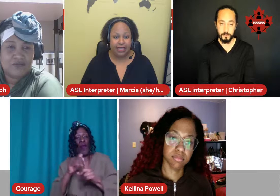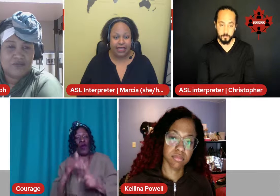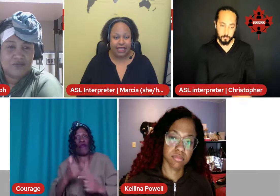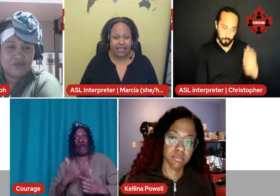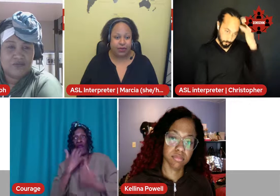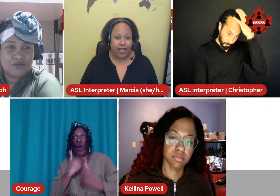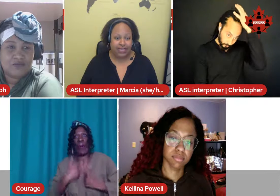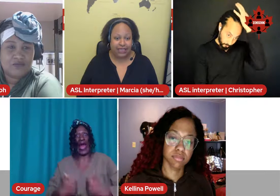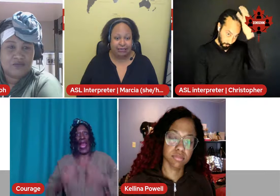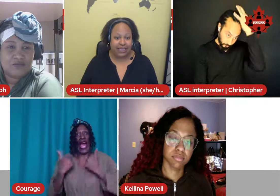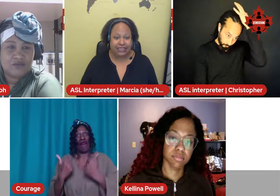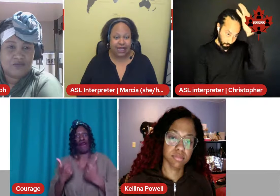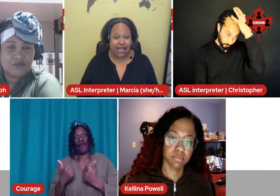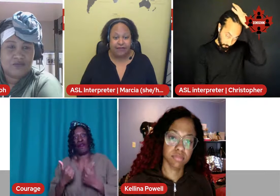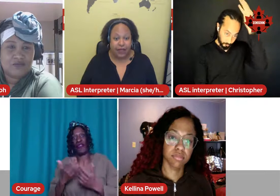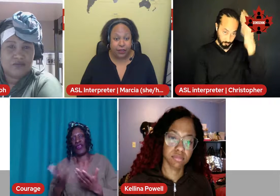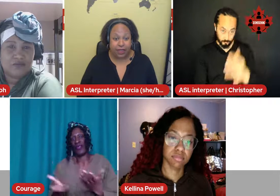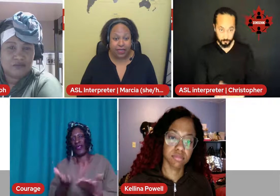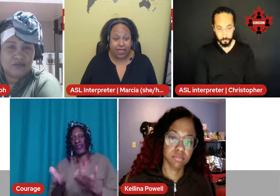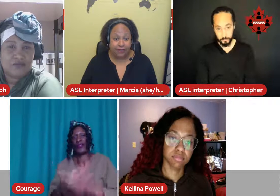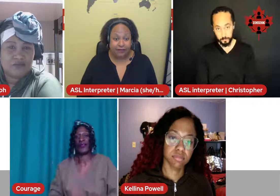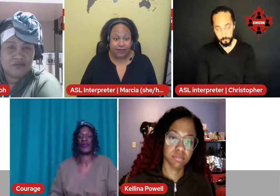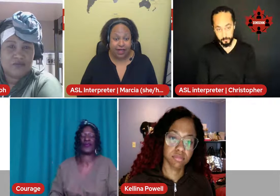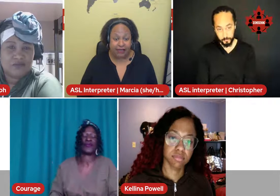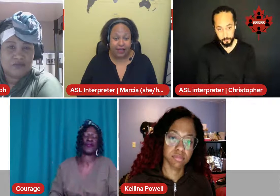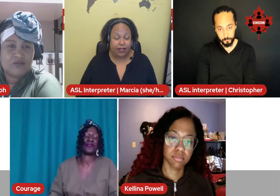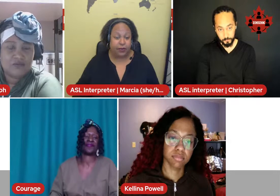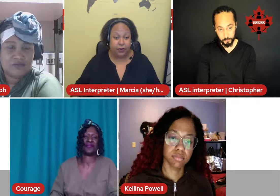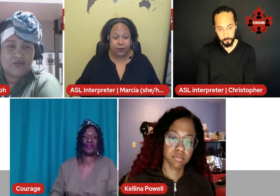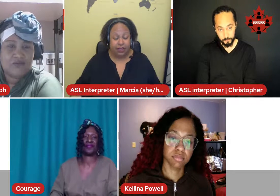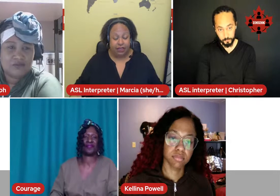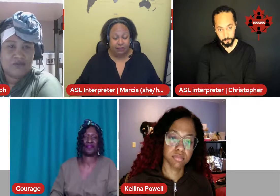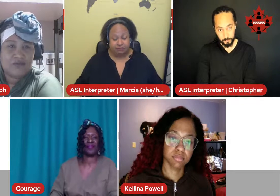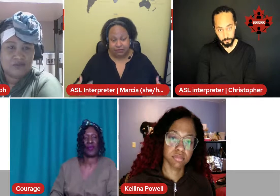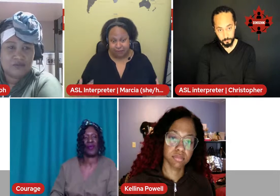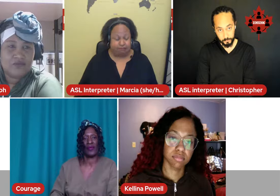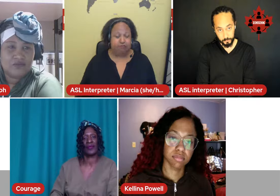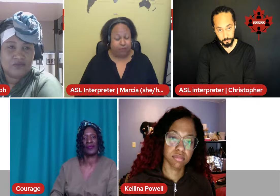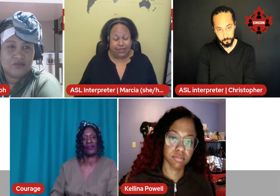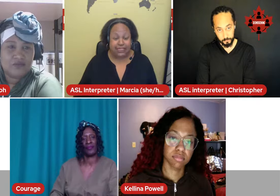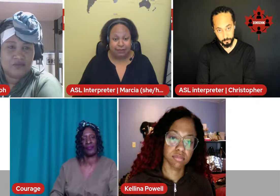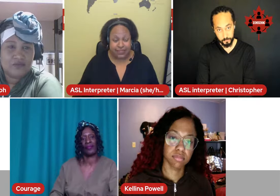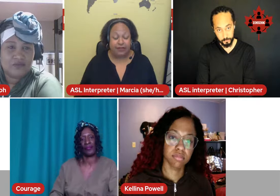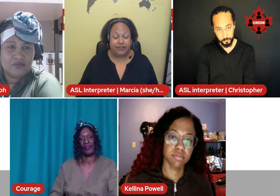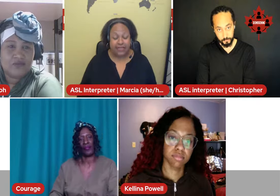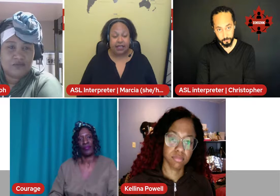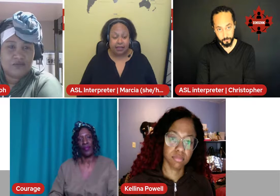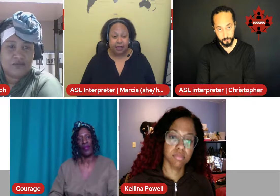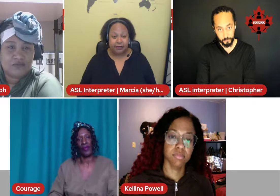interacting because I value my life. I value protecting myself and staying alive.